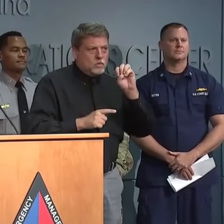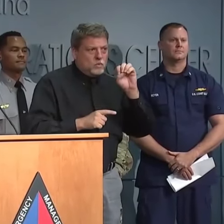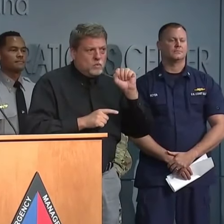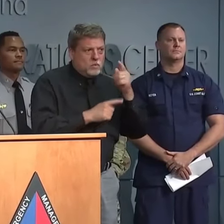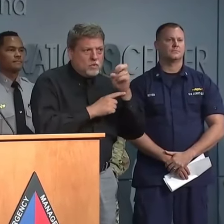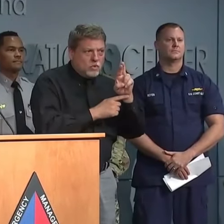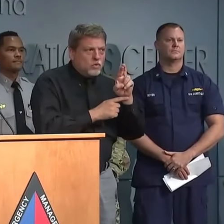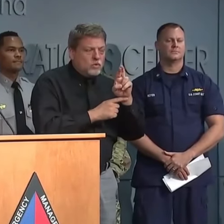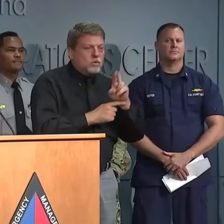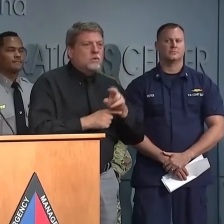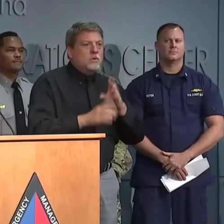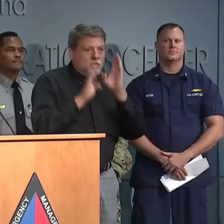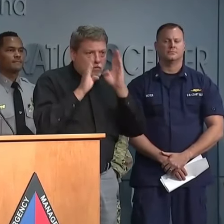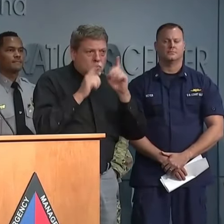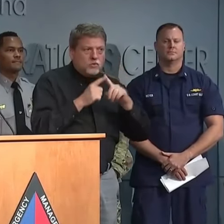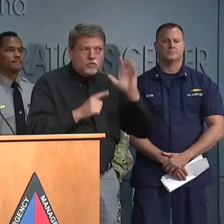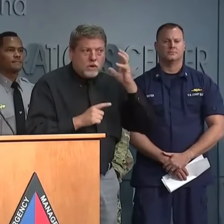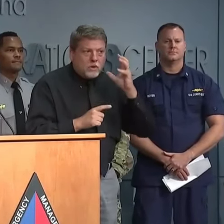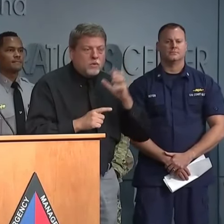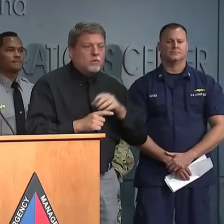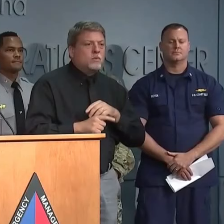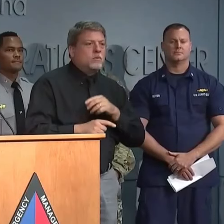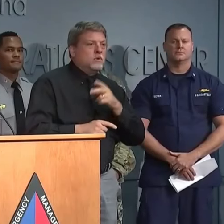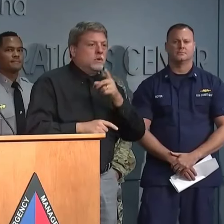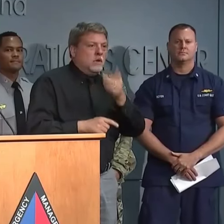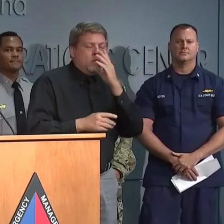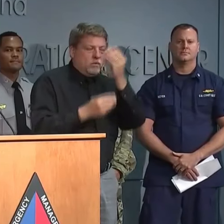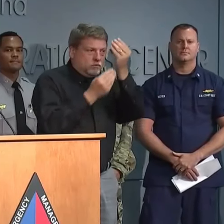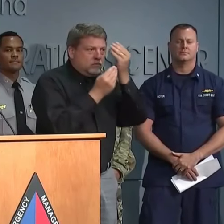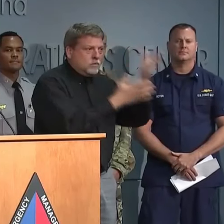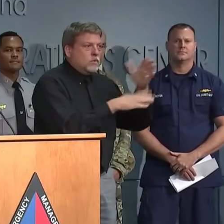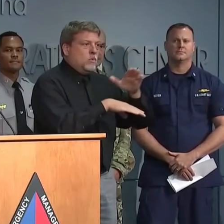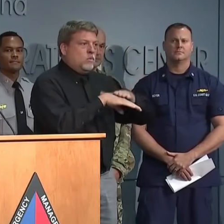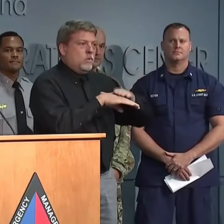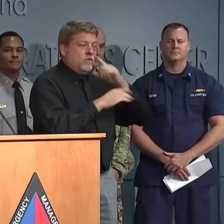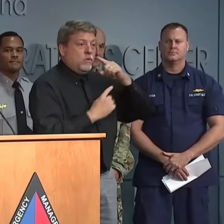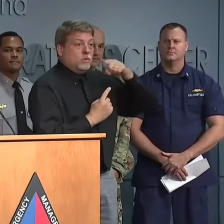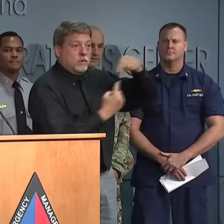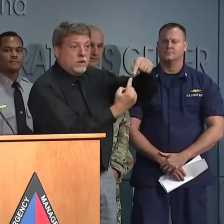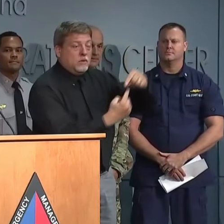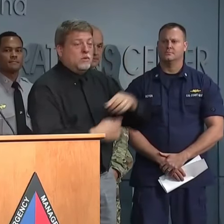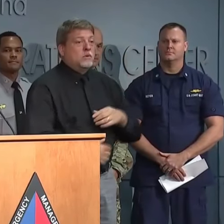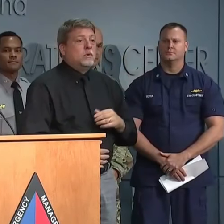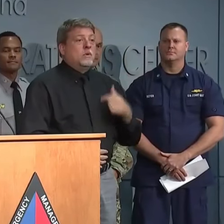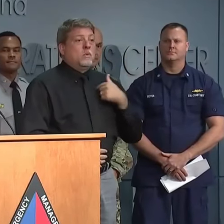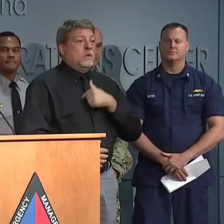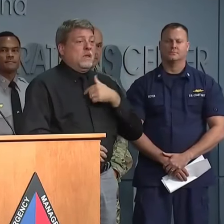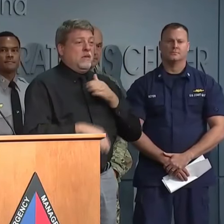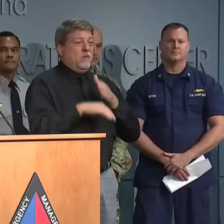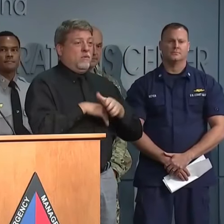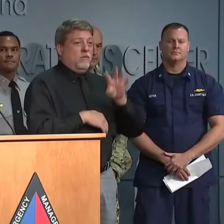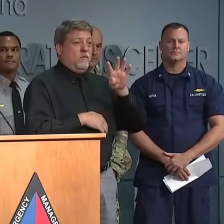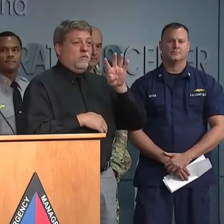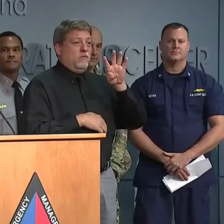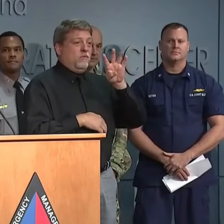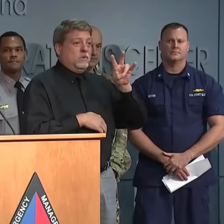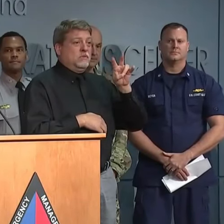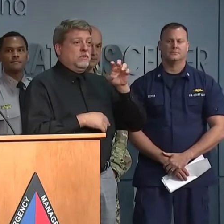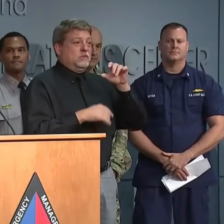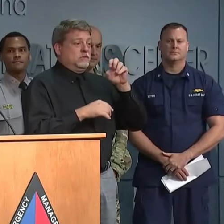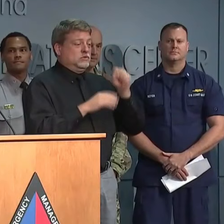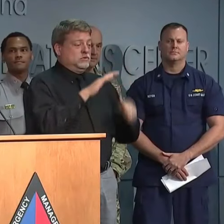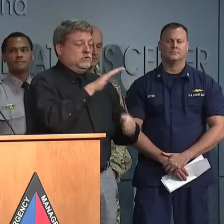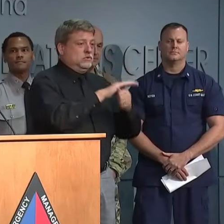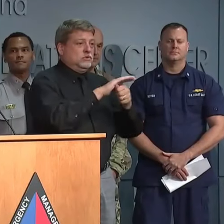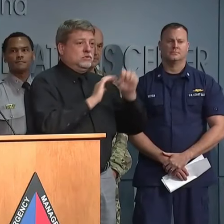Right now we have seventy eight shelters open for those needing a safe place to stay and more than forty five hundred people